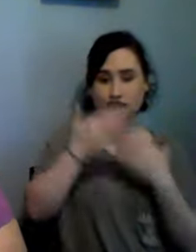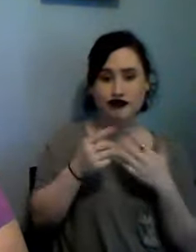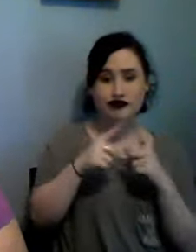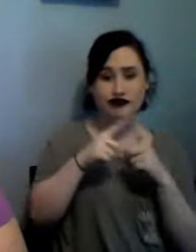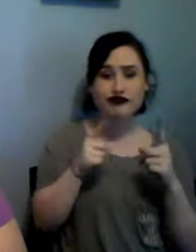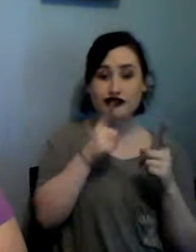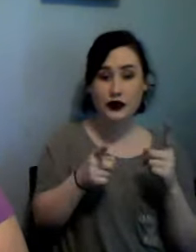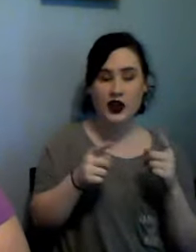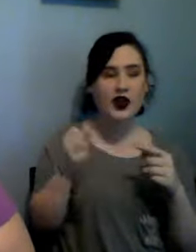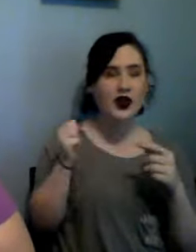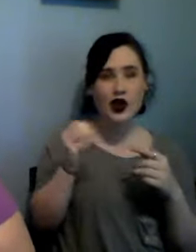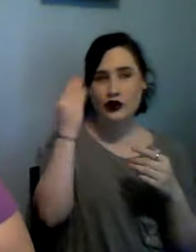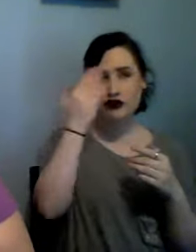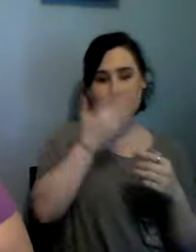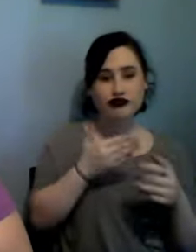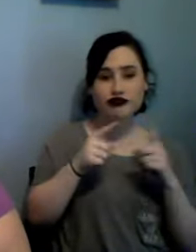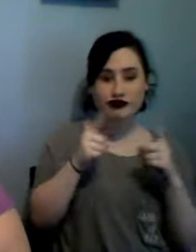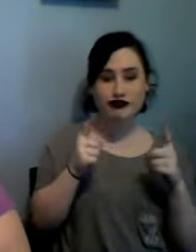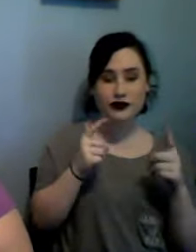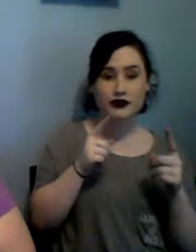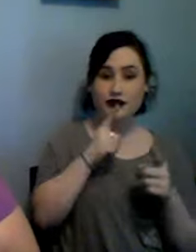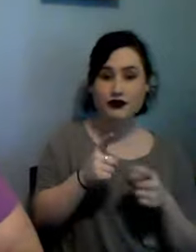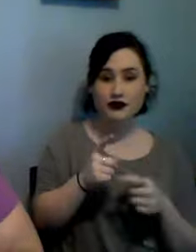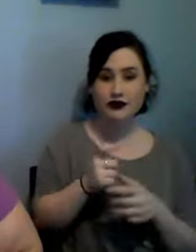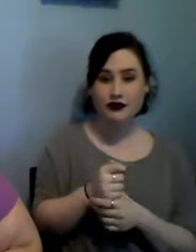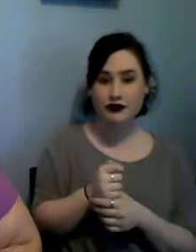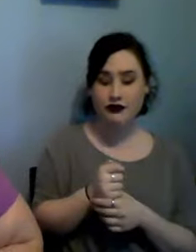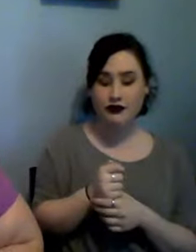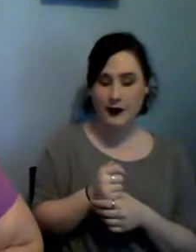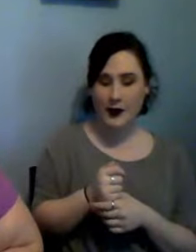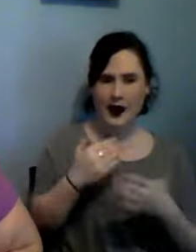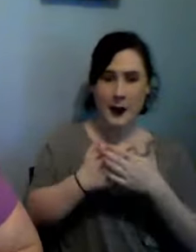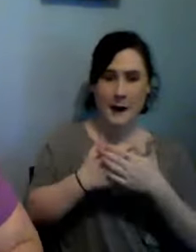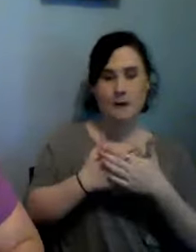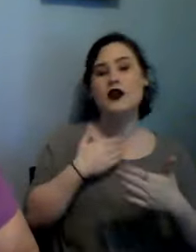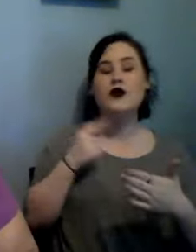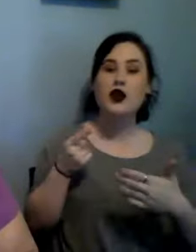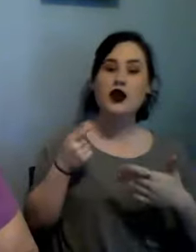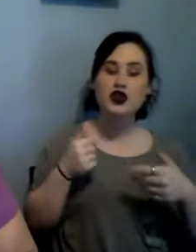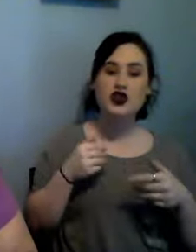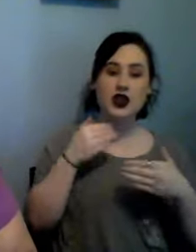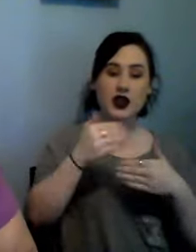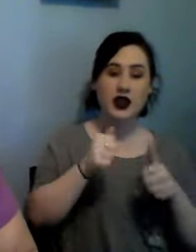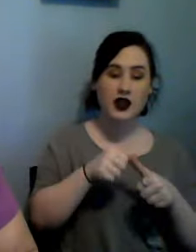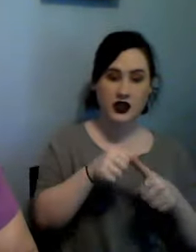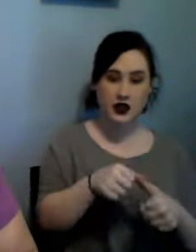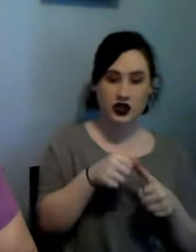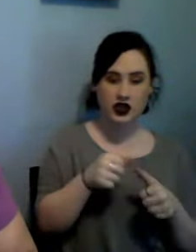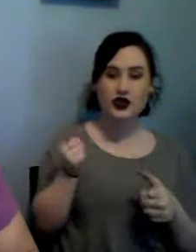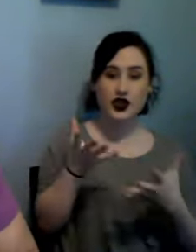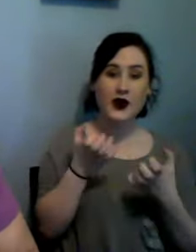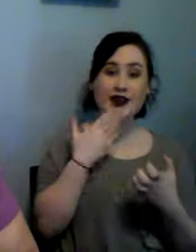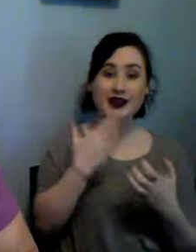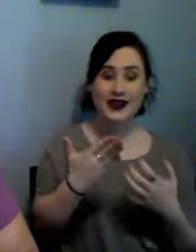um before I go any further I want to thank Michelle Miss